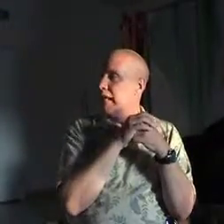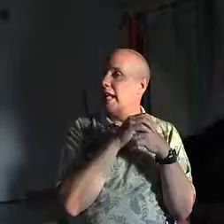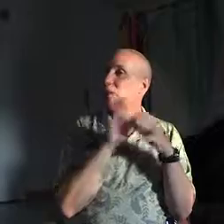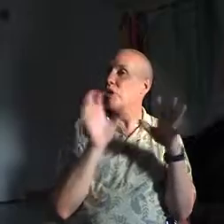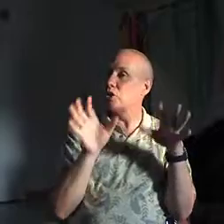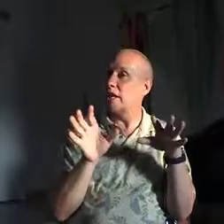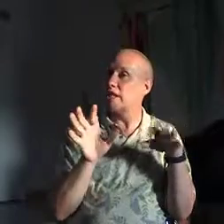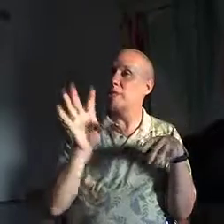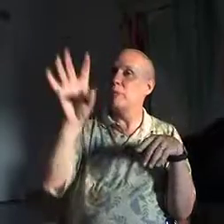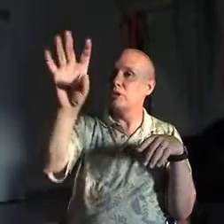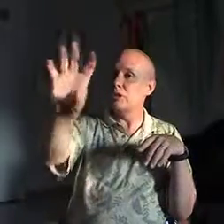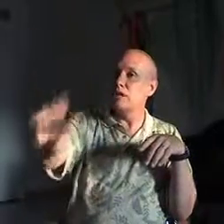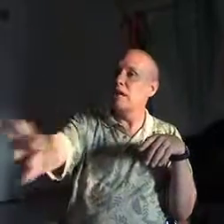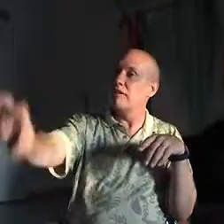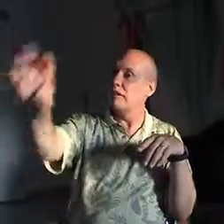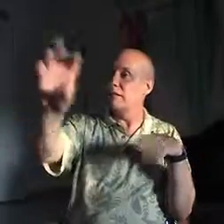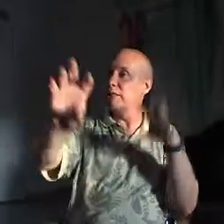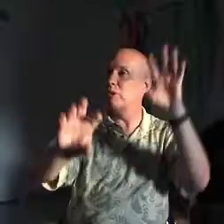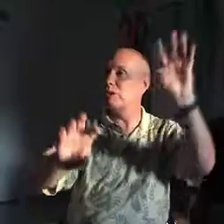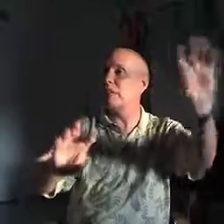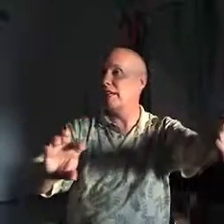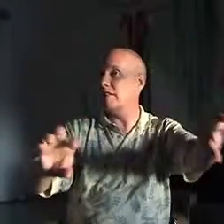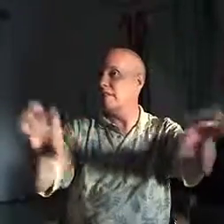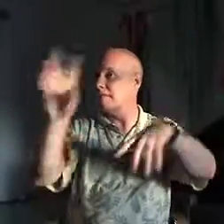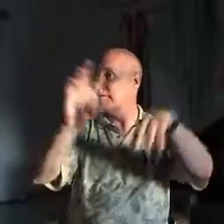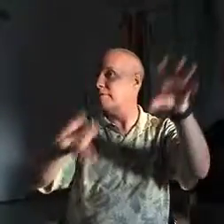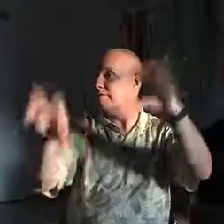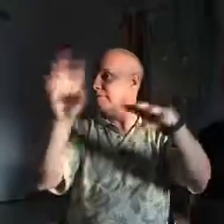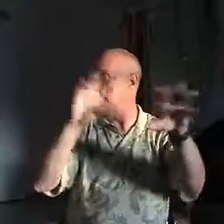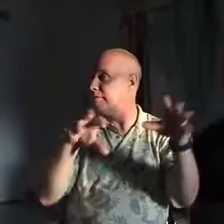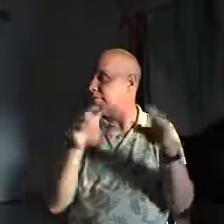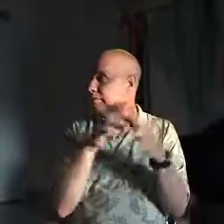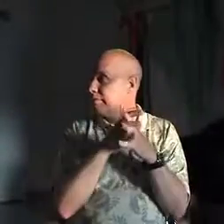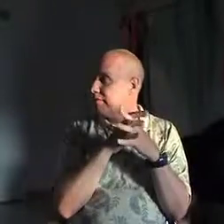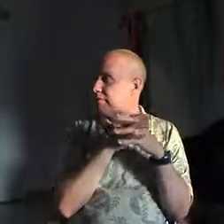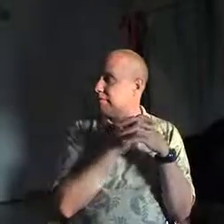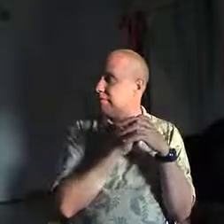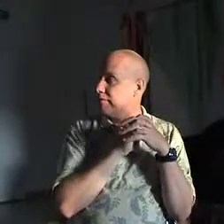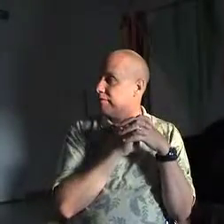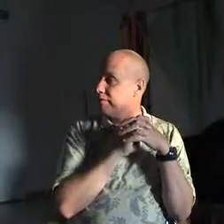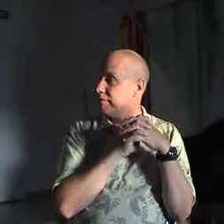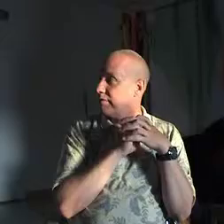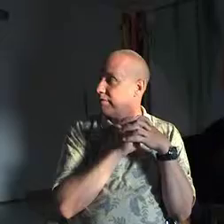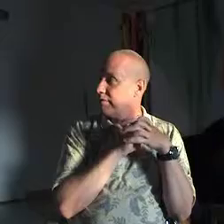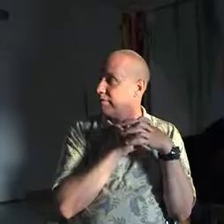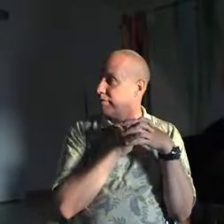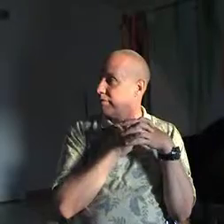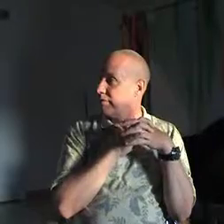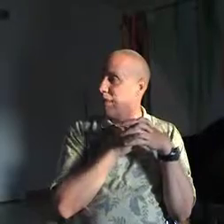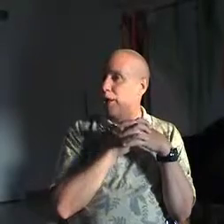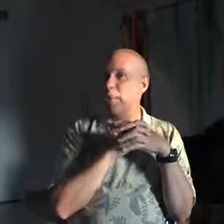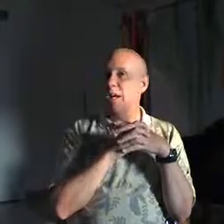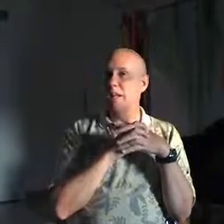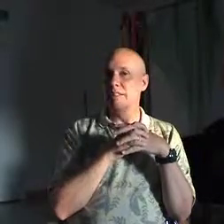That's when you get symbols of love and symbols of hate. That's you see symbol of hate and symbol of kärlek. But,